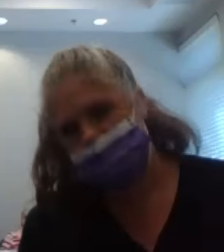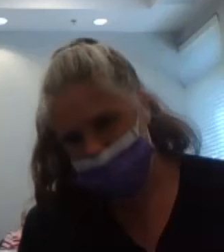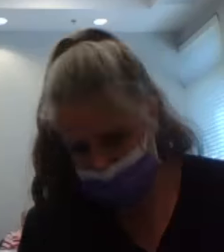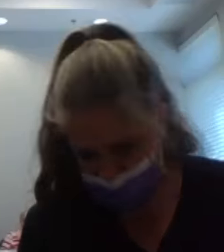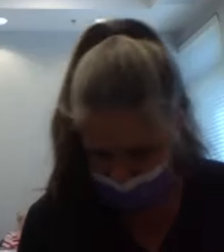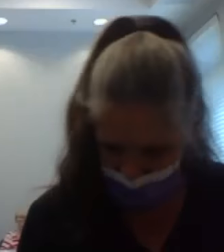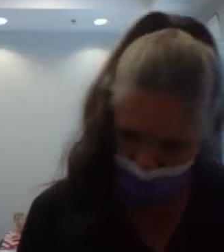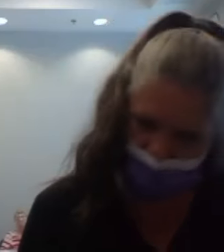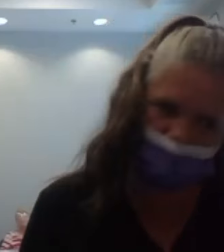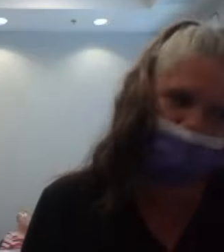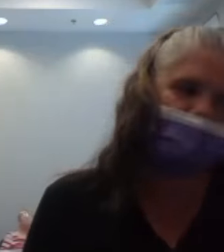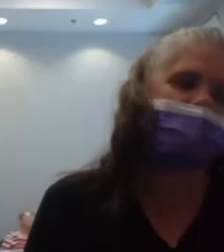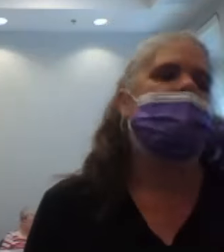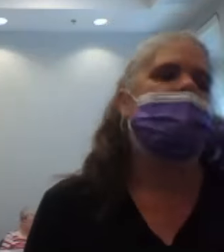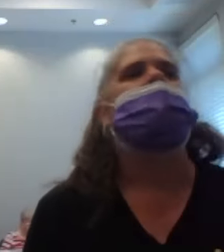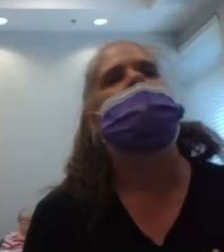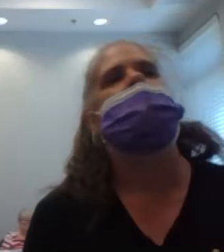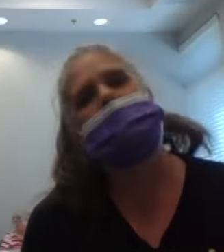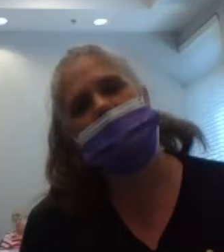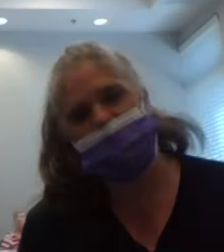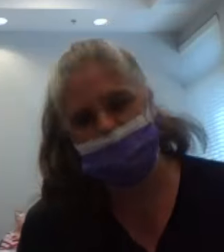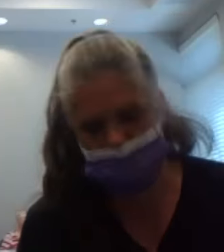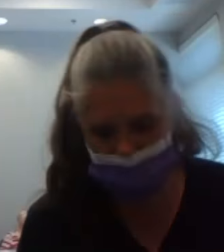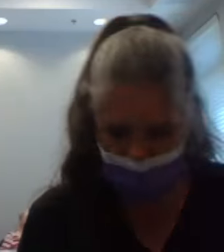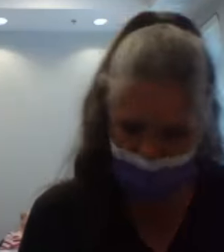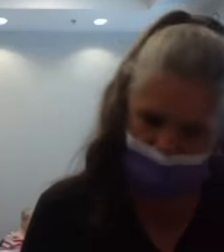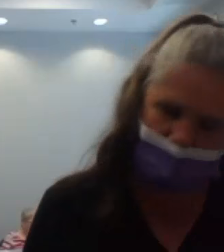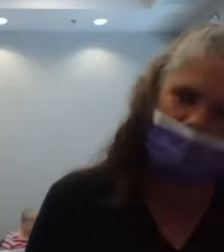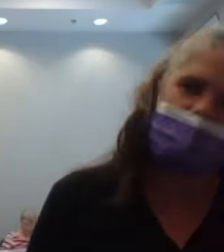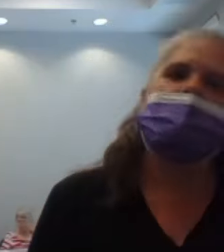seven, eight, nine,